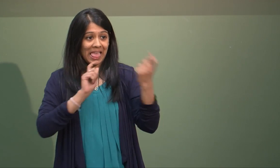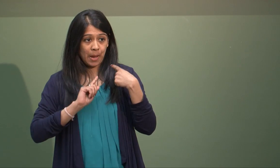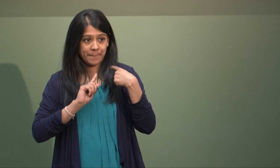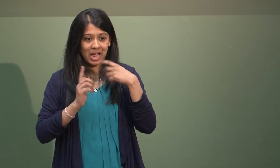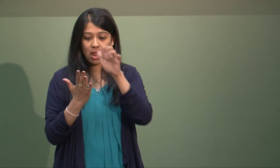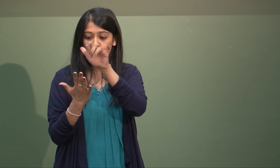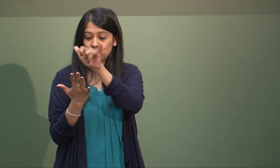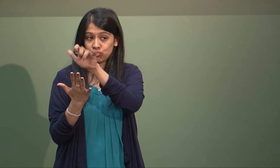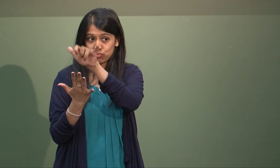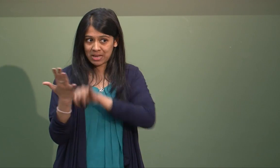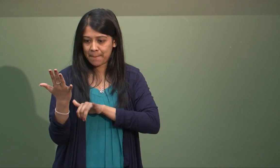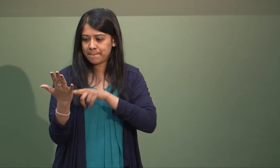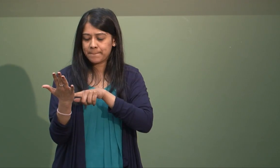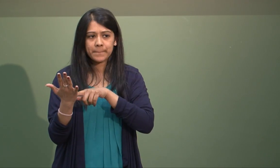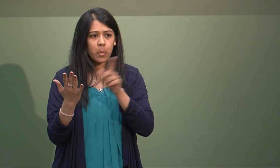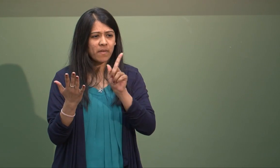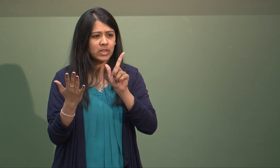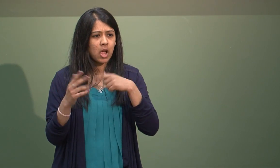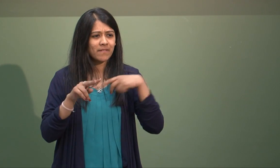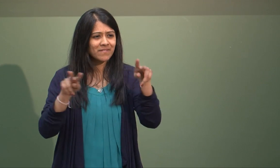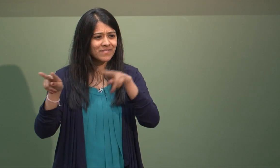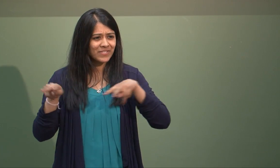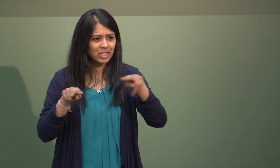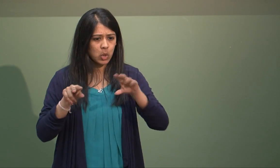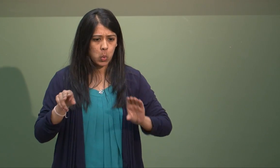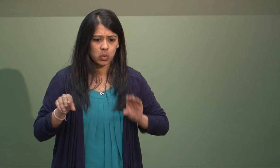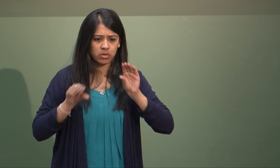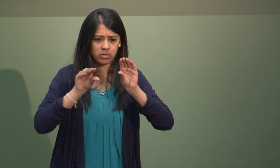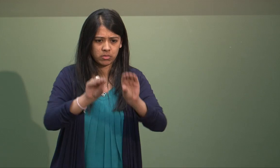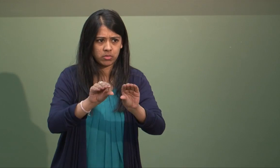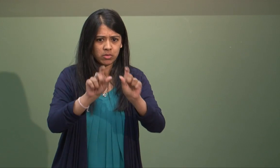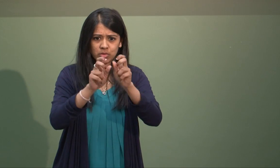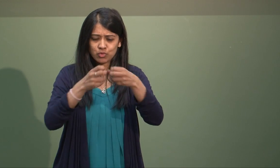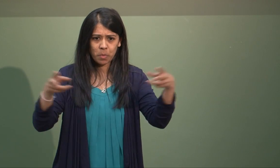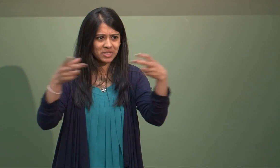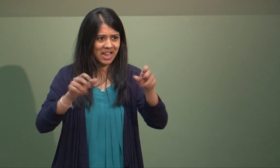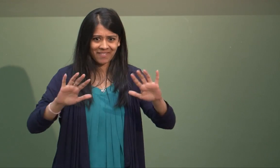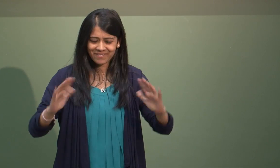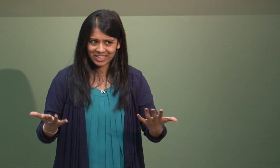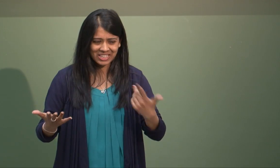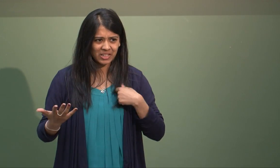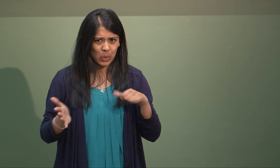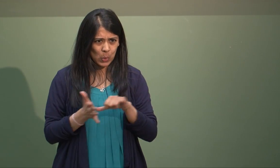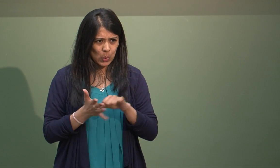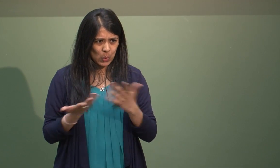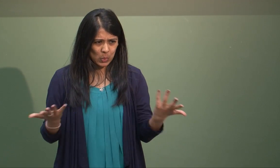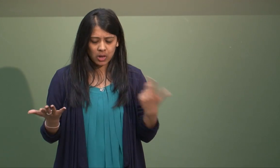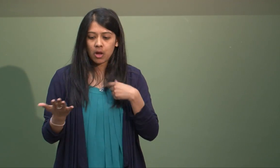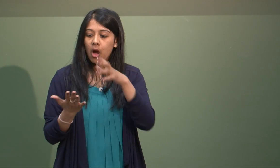Before I arrived, the tutor for the deaf education used to give me some resources beforehand, so videos and